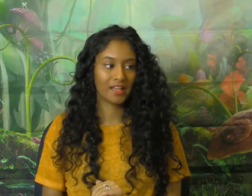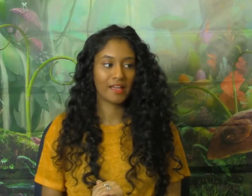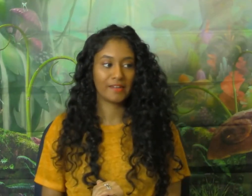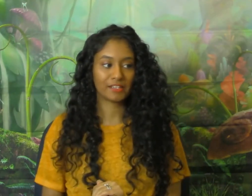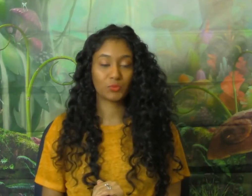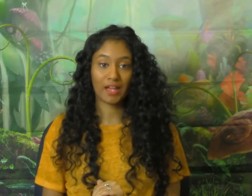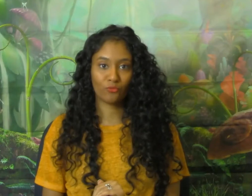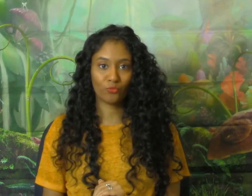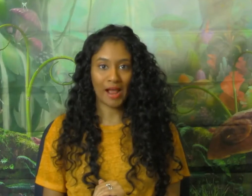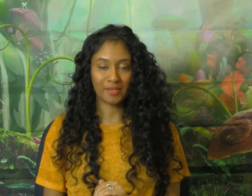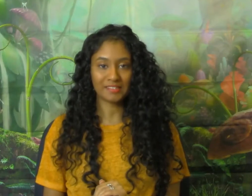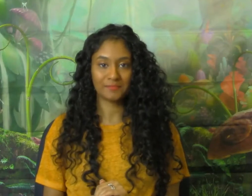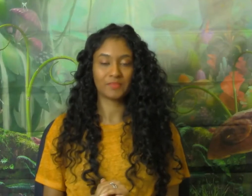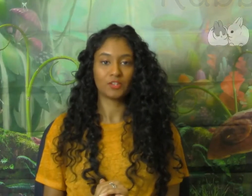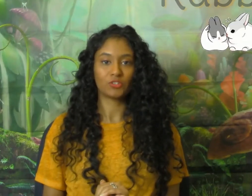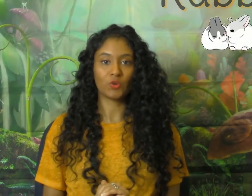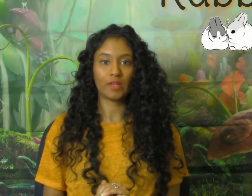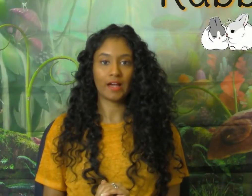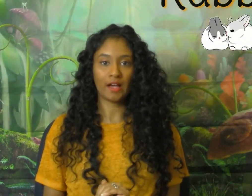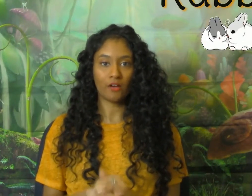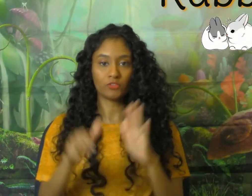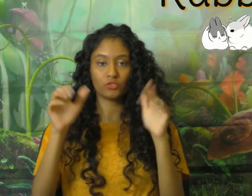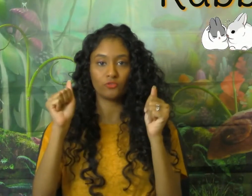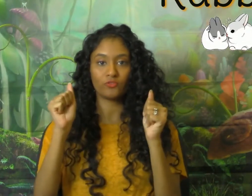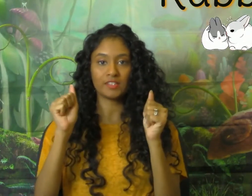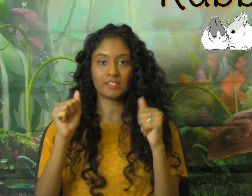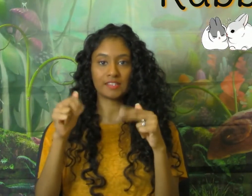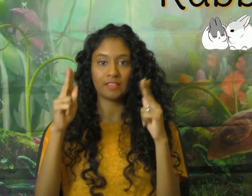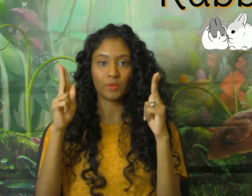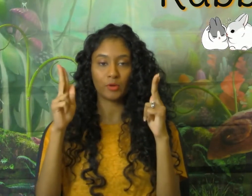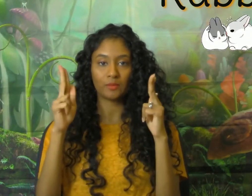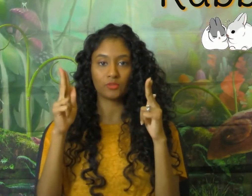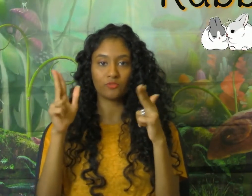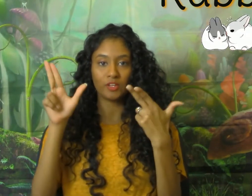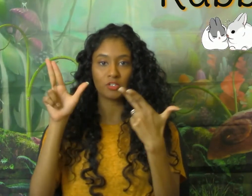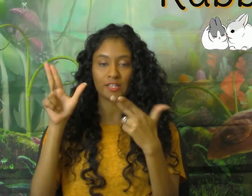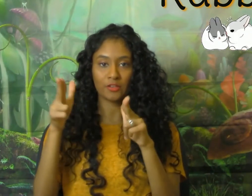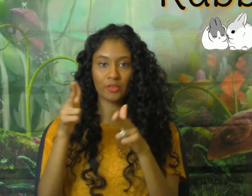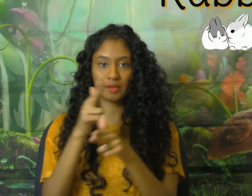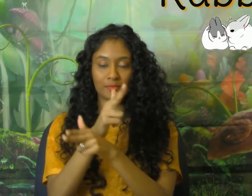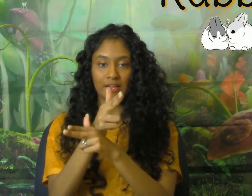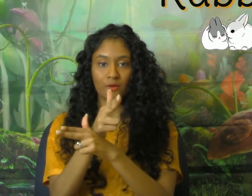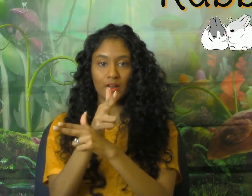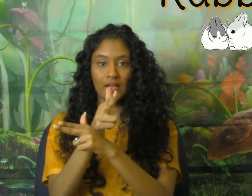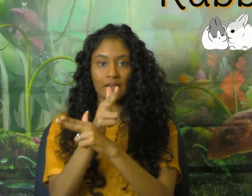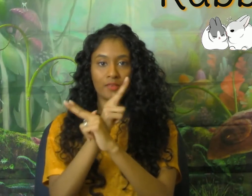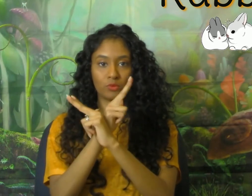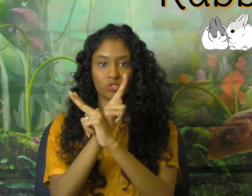Next we have rabbit. So we have two fists and then we put up two fingers and our thumb comes out and then we just